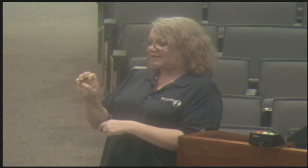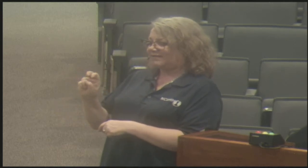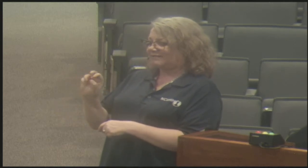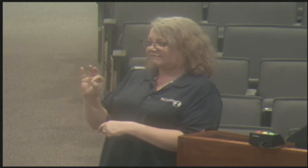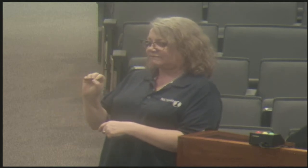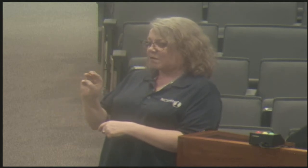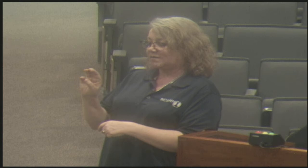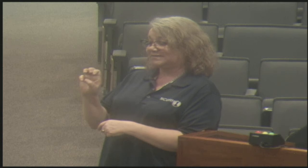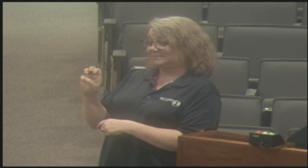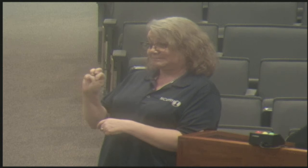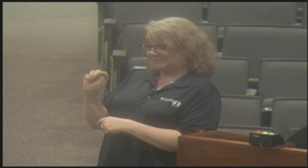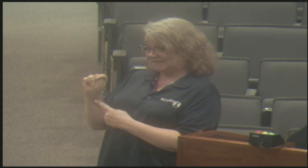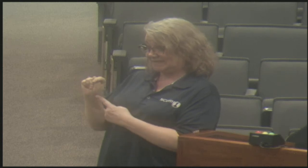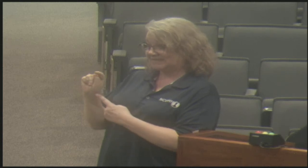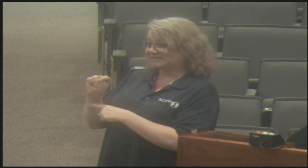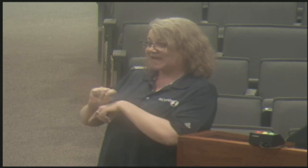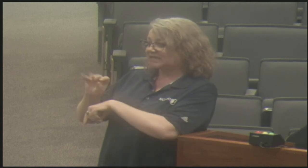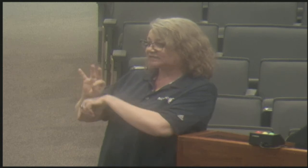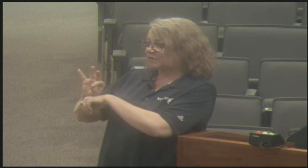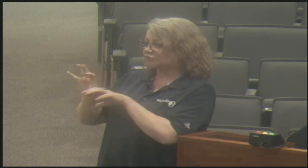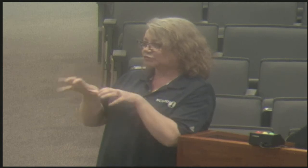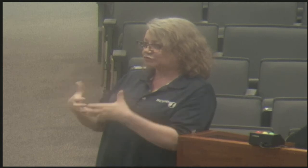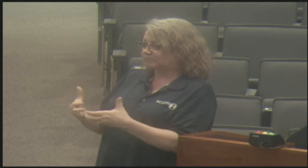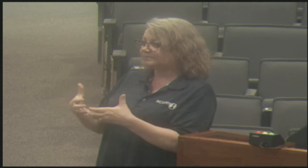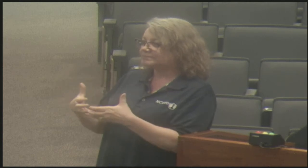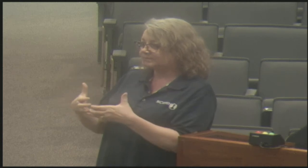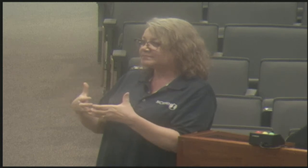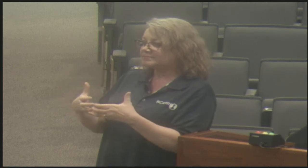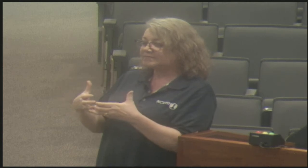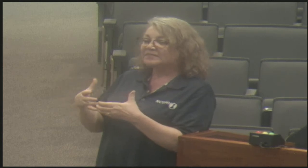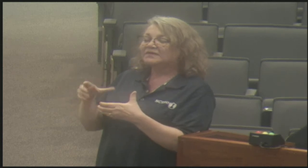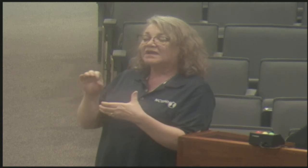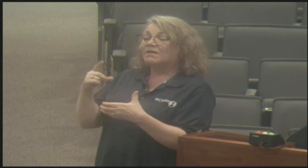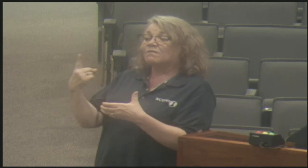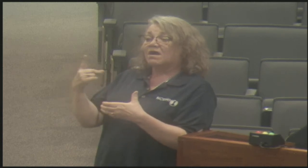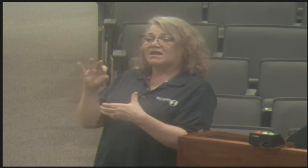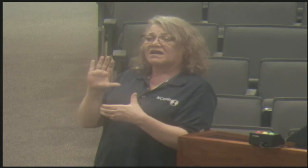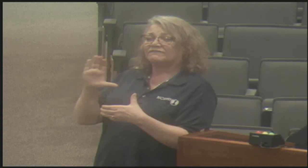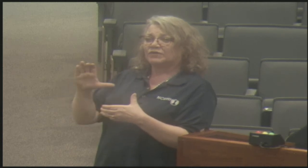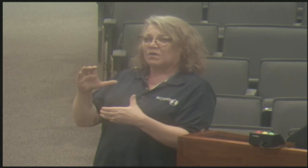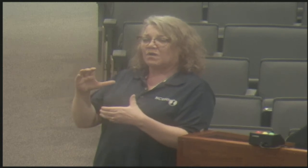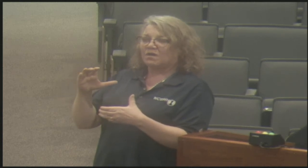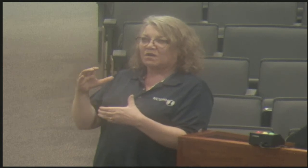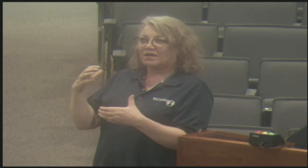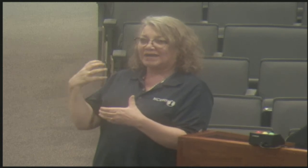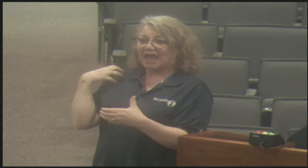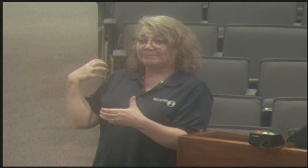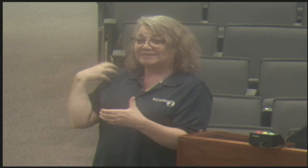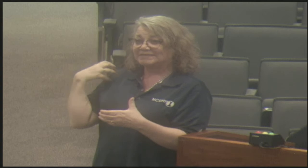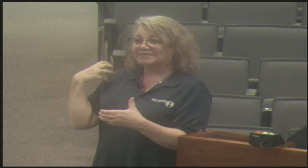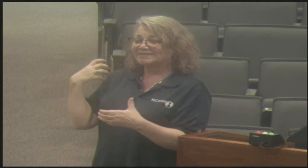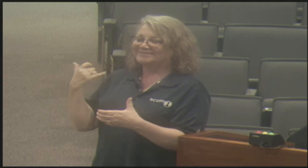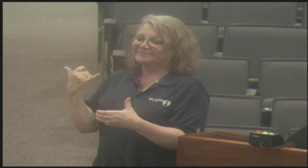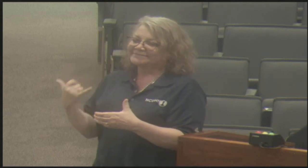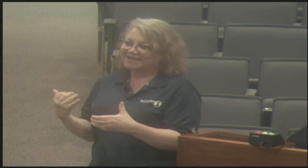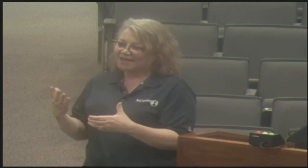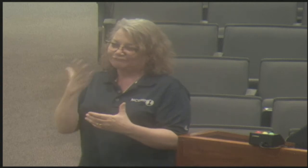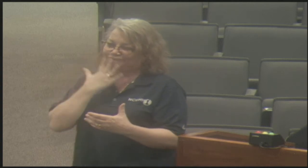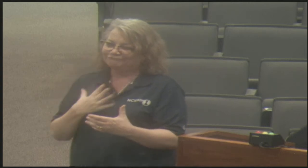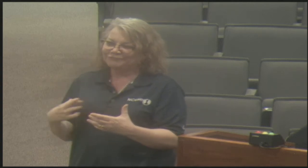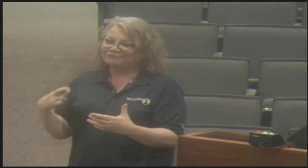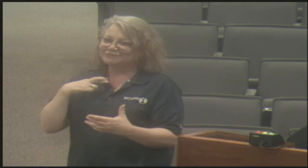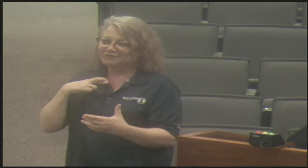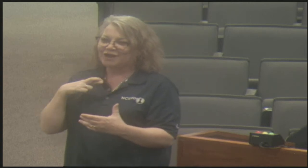we started that partnership. We had a law enforcement task force group and one of the